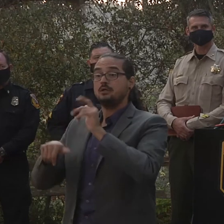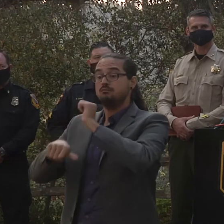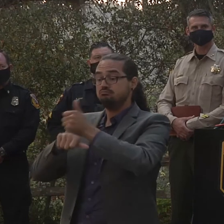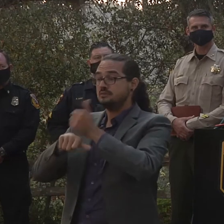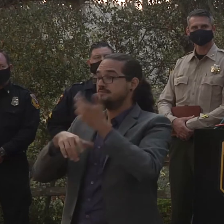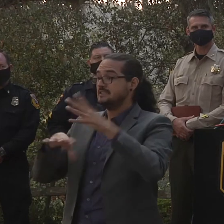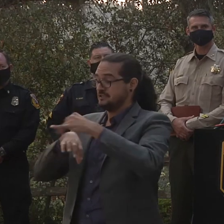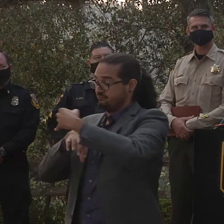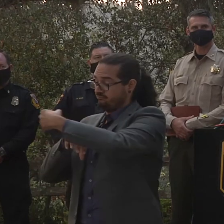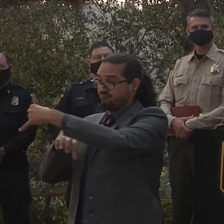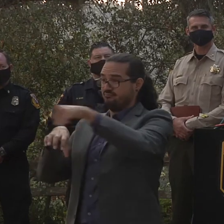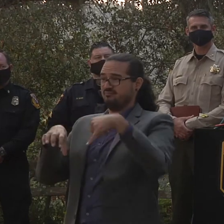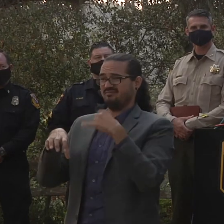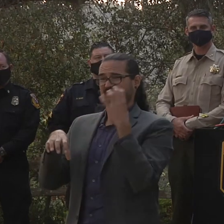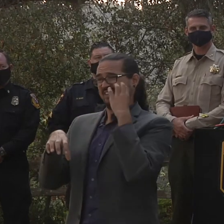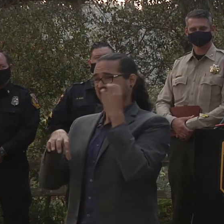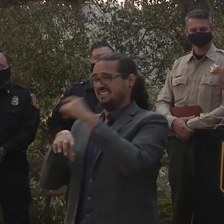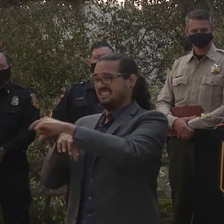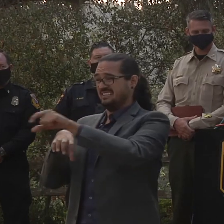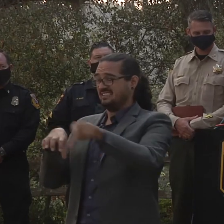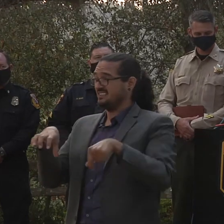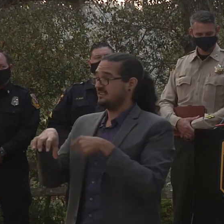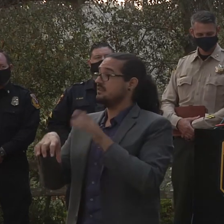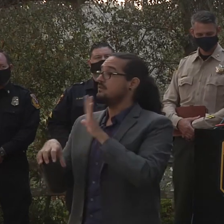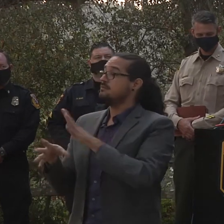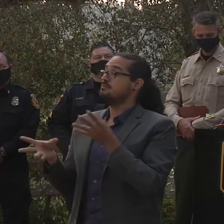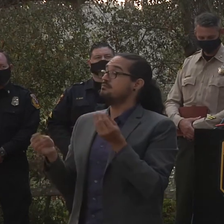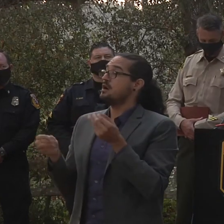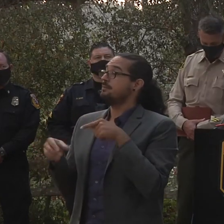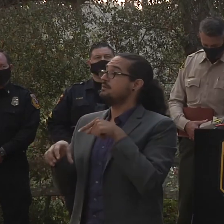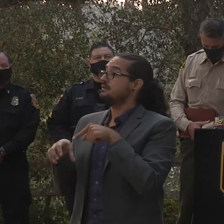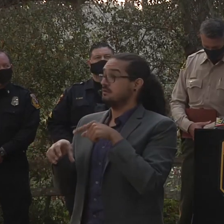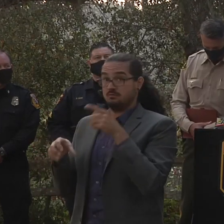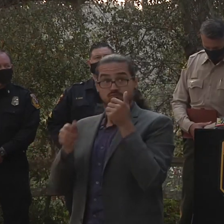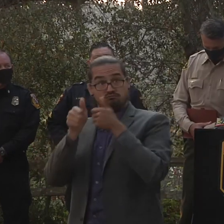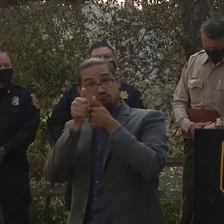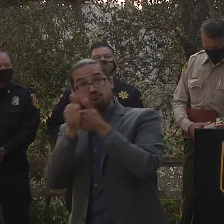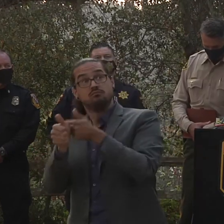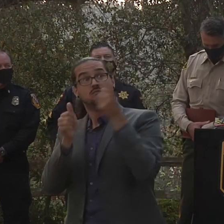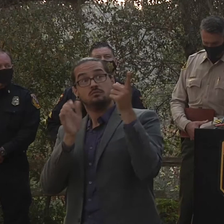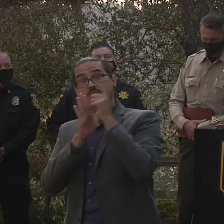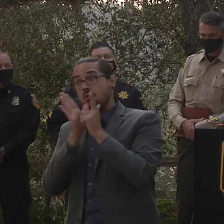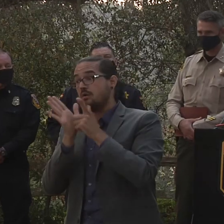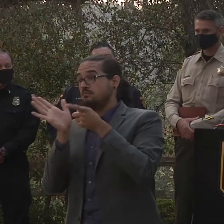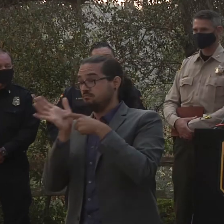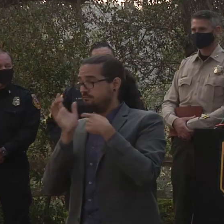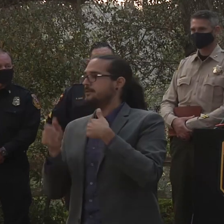you know kudos to those folks that did it because now they have they have a home standing because they did their part